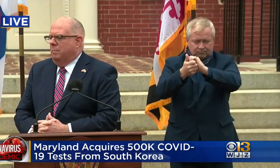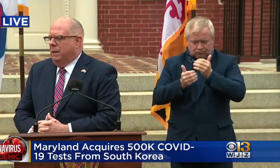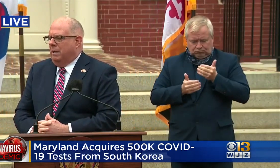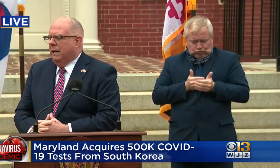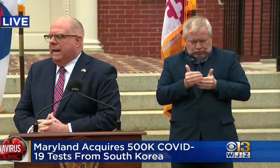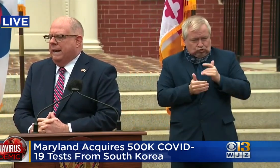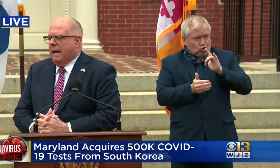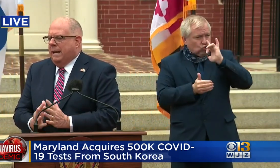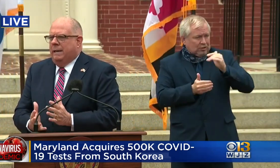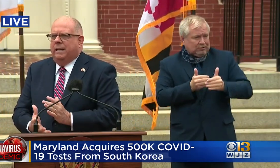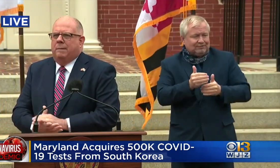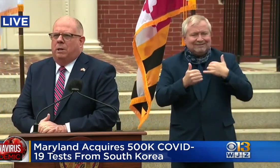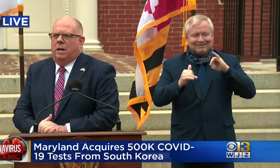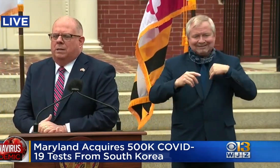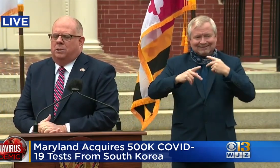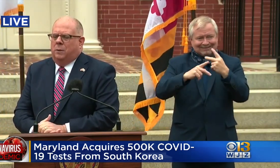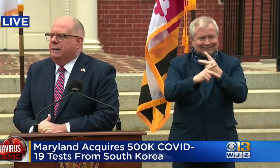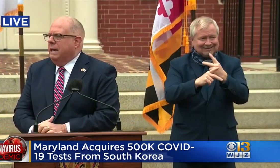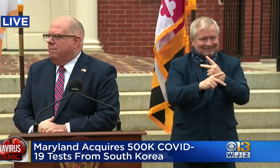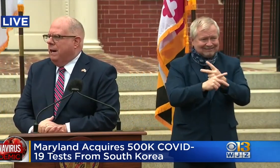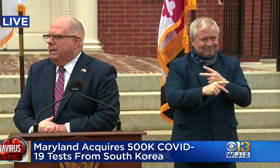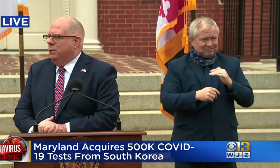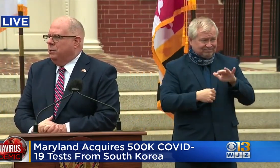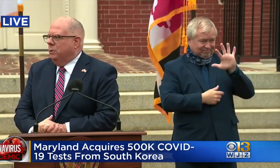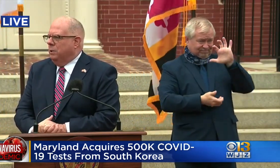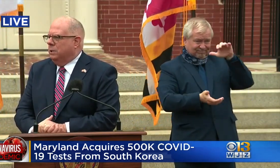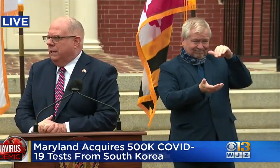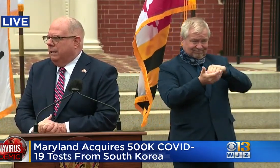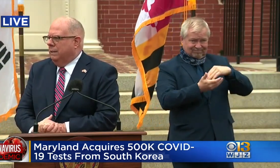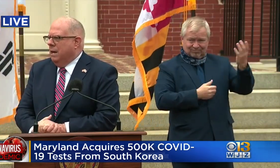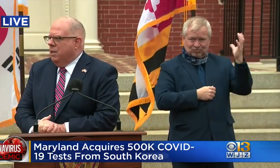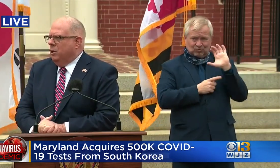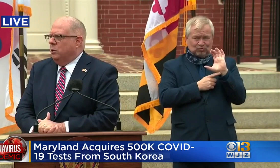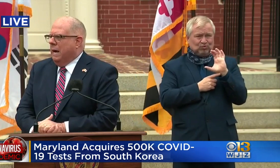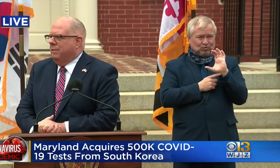working on, but it'll enable us to identify those who are